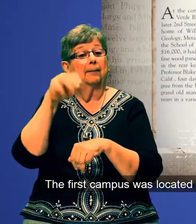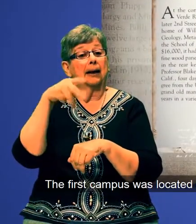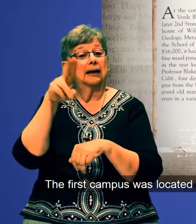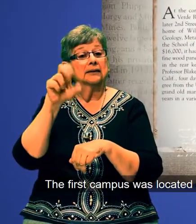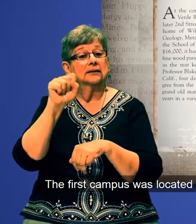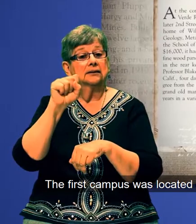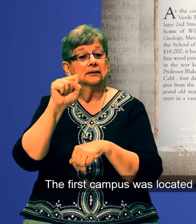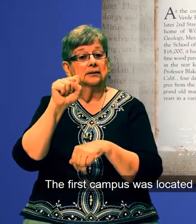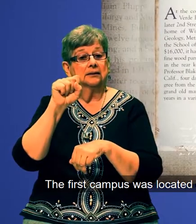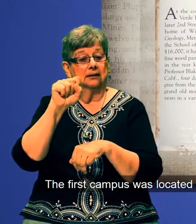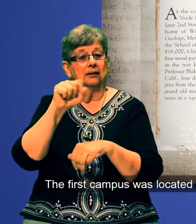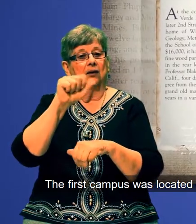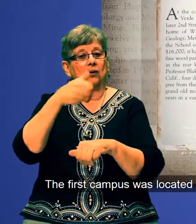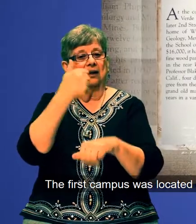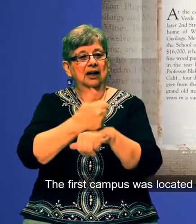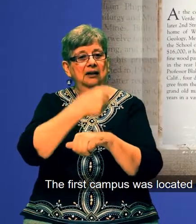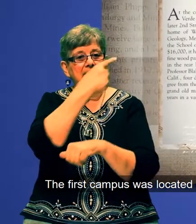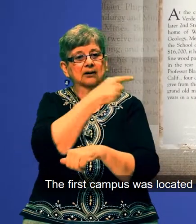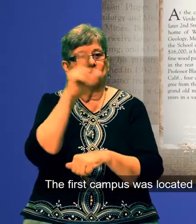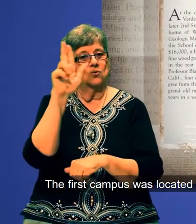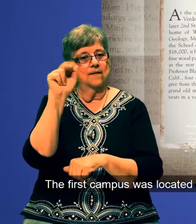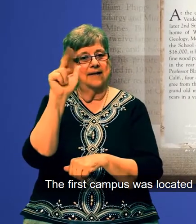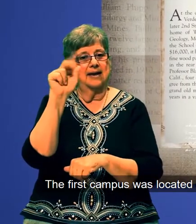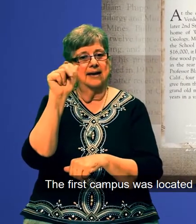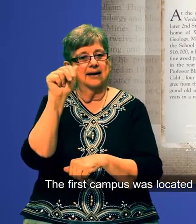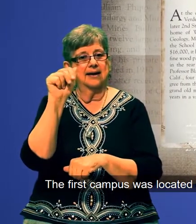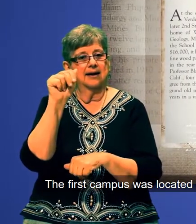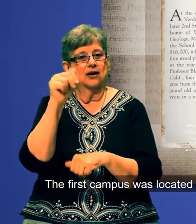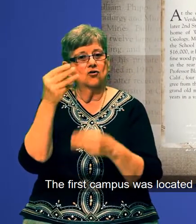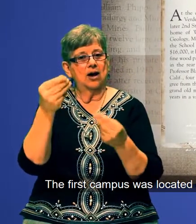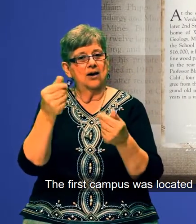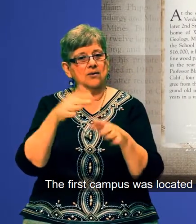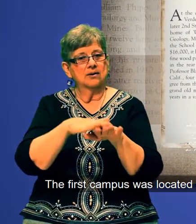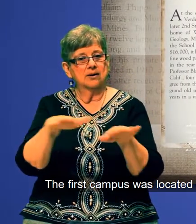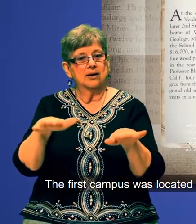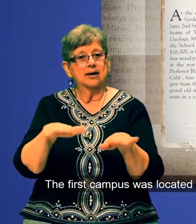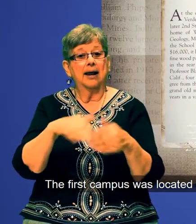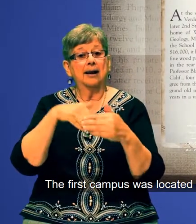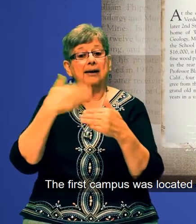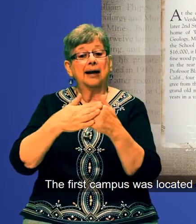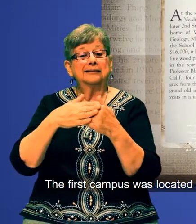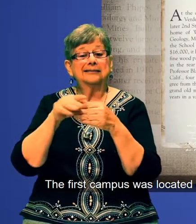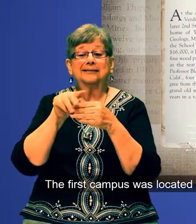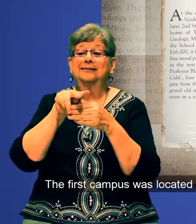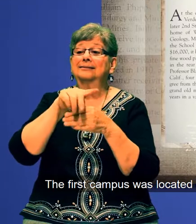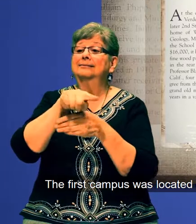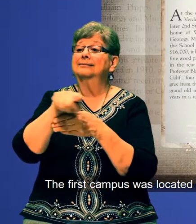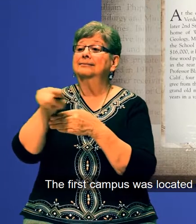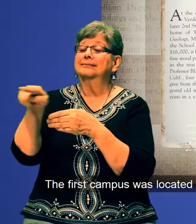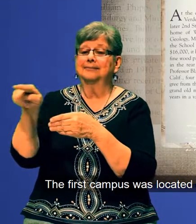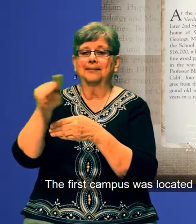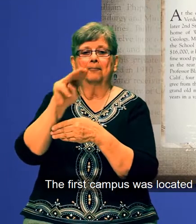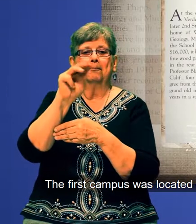The first campus was located on the University of Arizona grounds, next to the old main building.